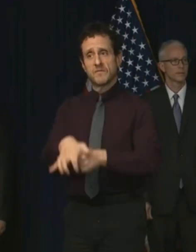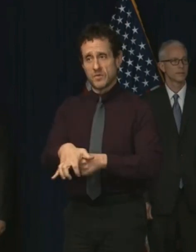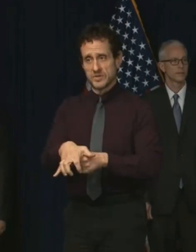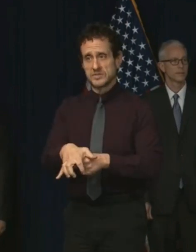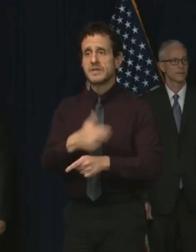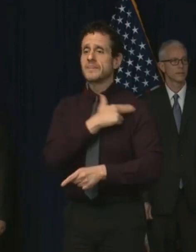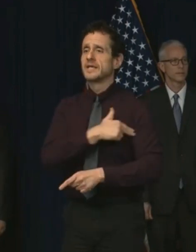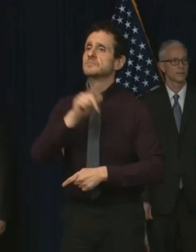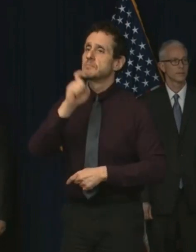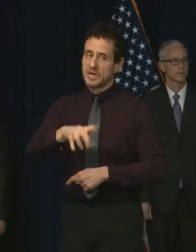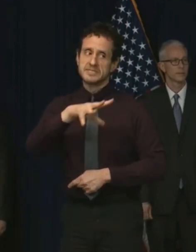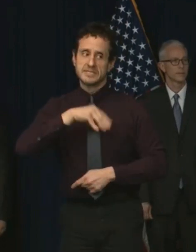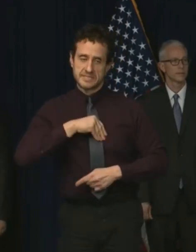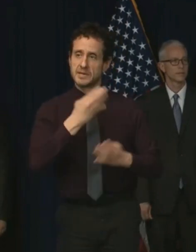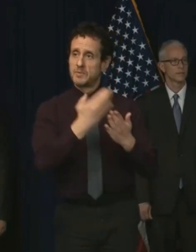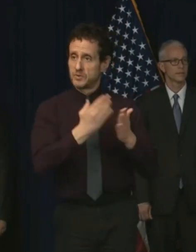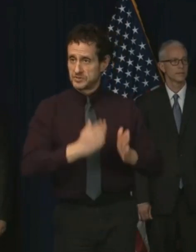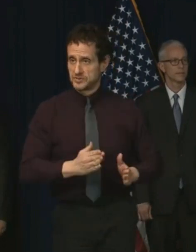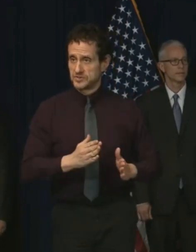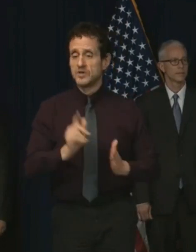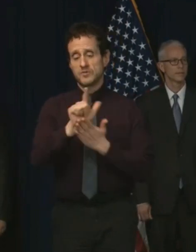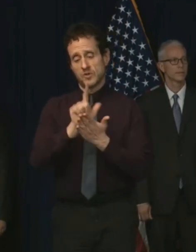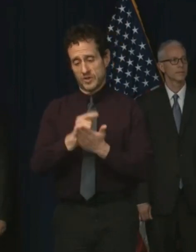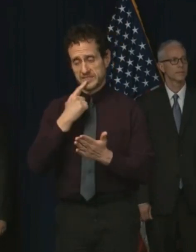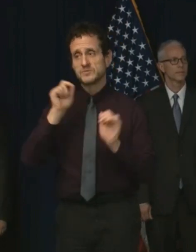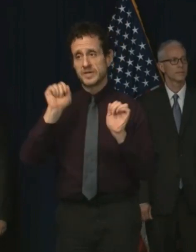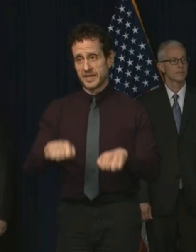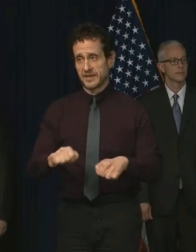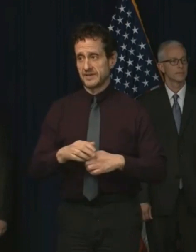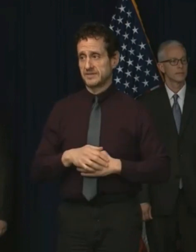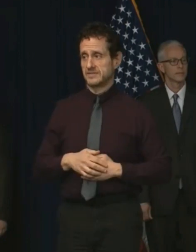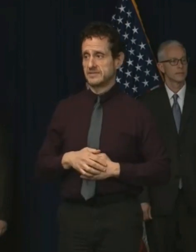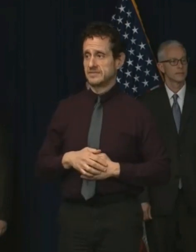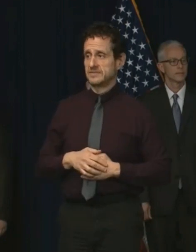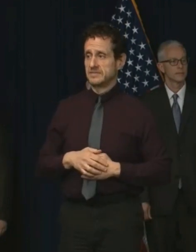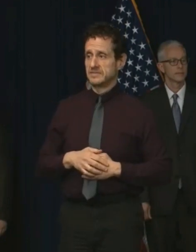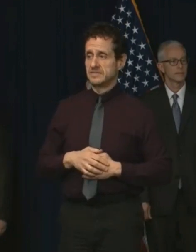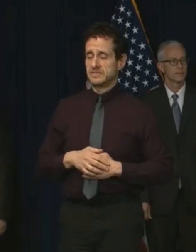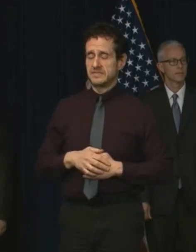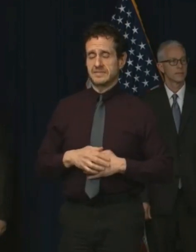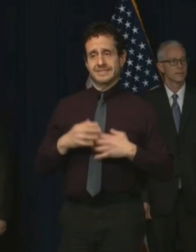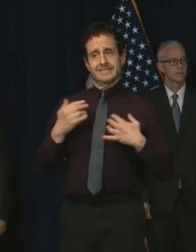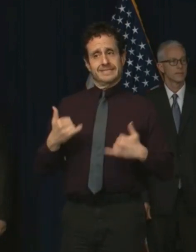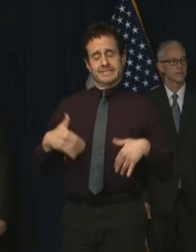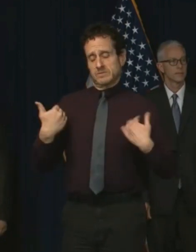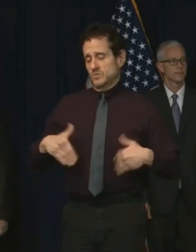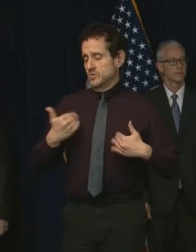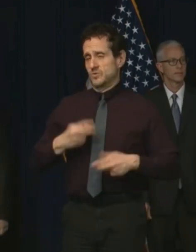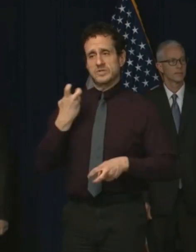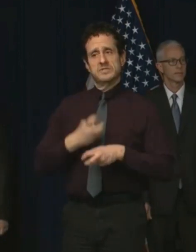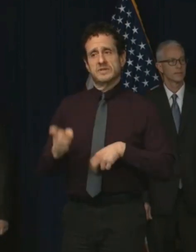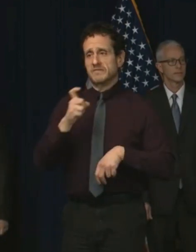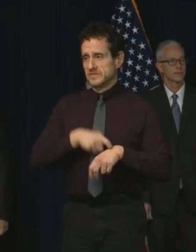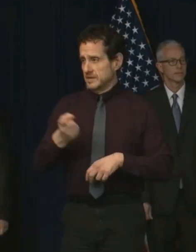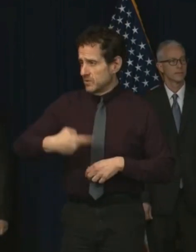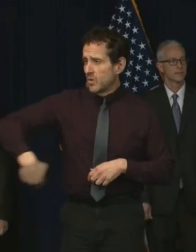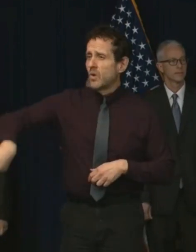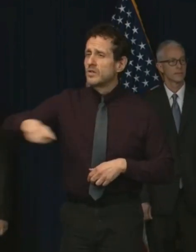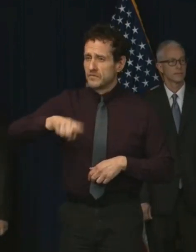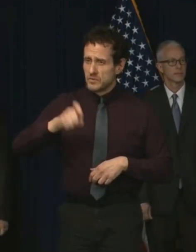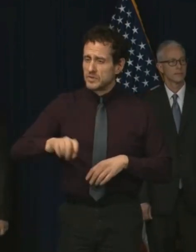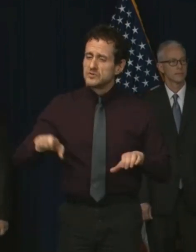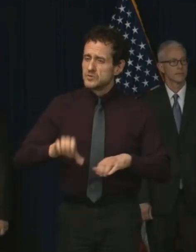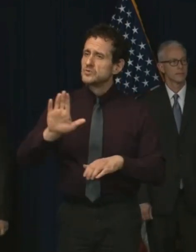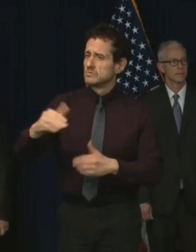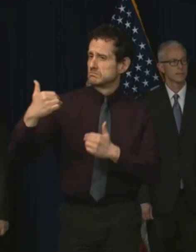by law. We are asking everyone during this extraordinarily difficult time to do their part to